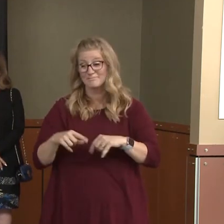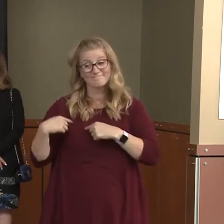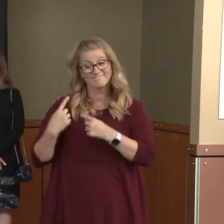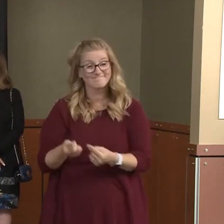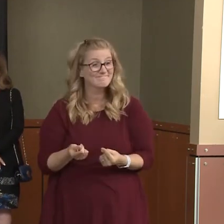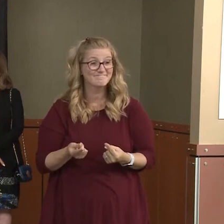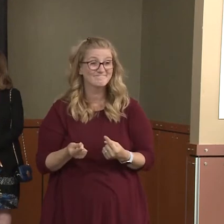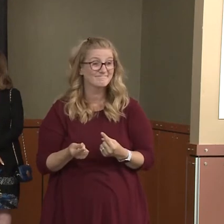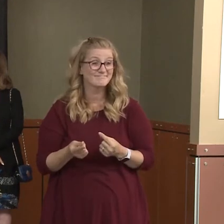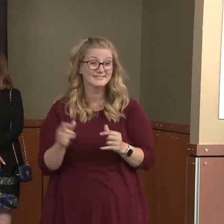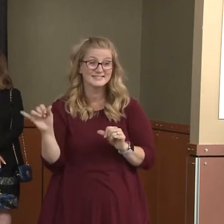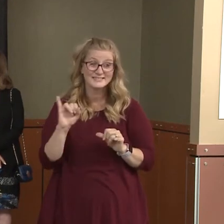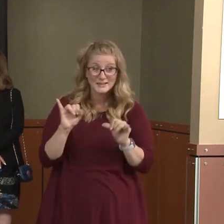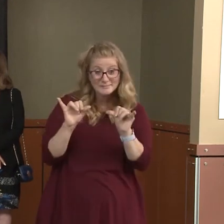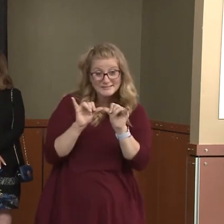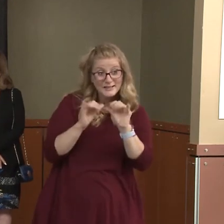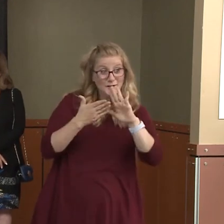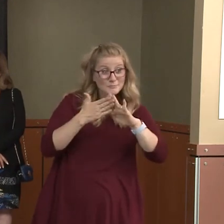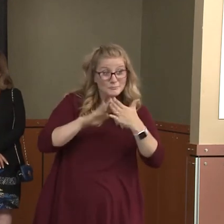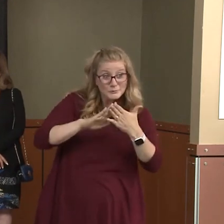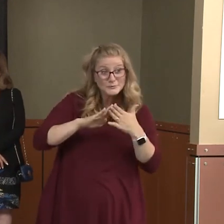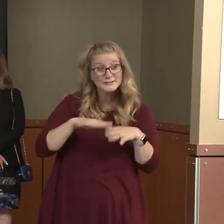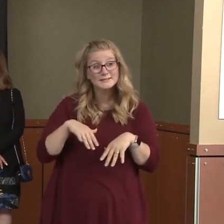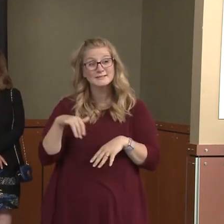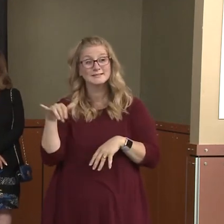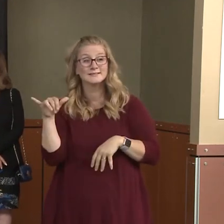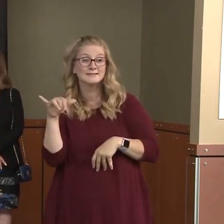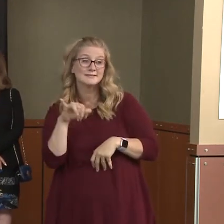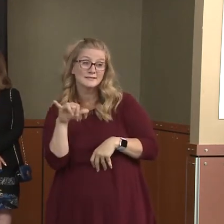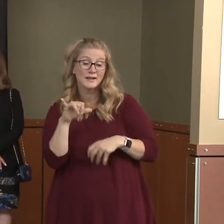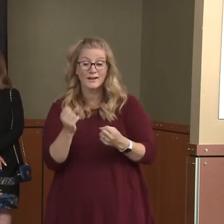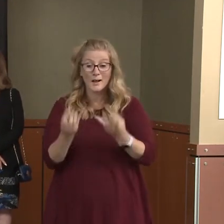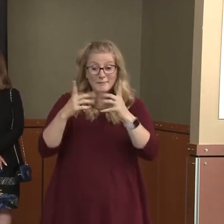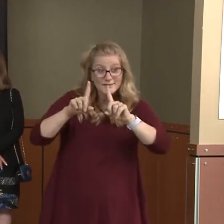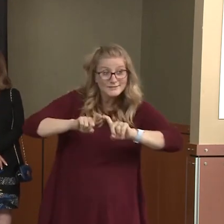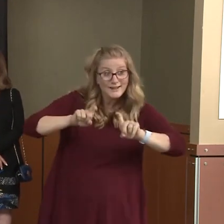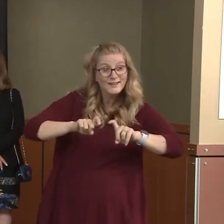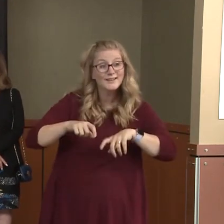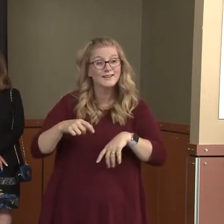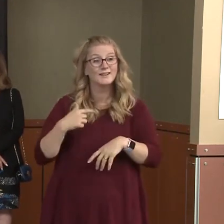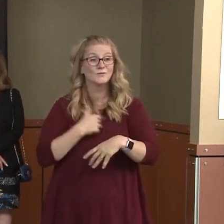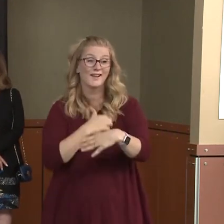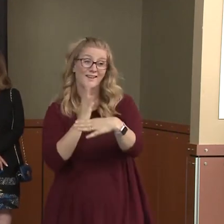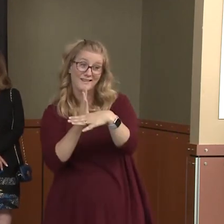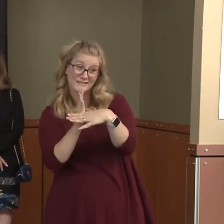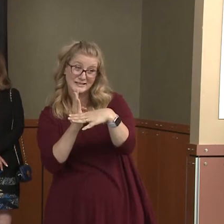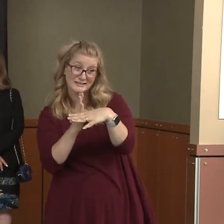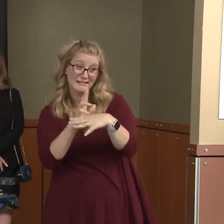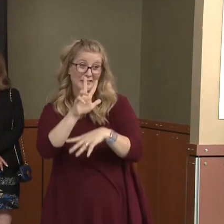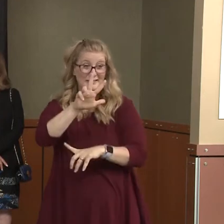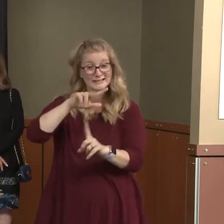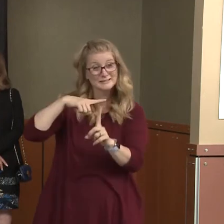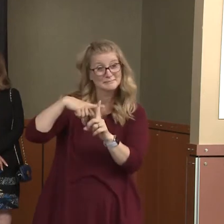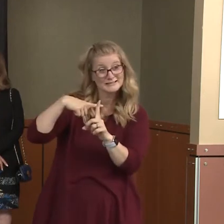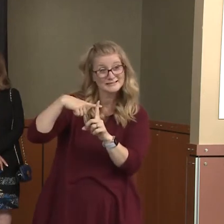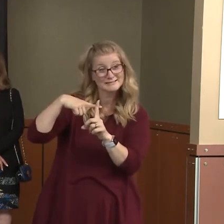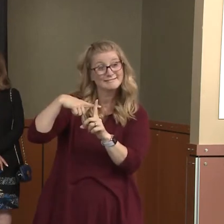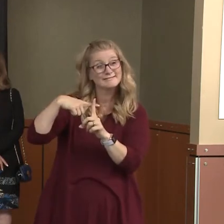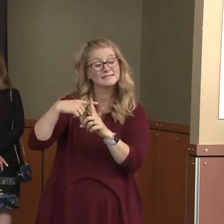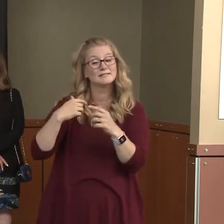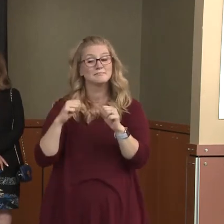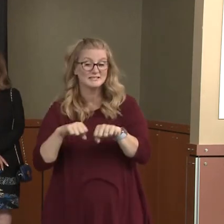with similar testing, three positive tests per day, we're at 45. These are the facts.